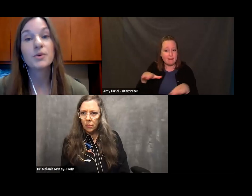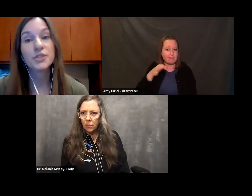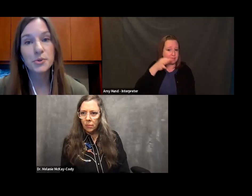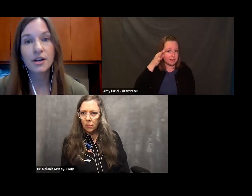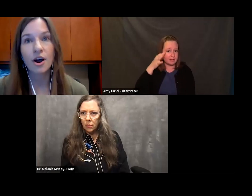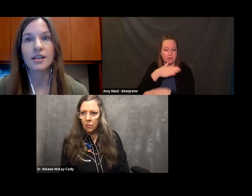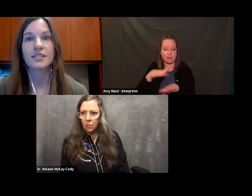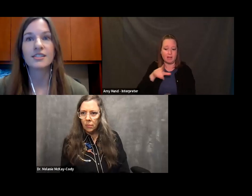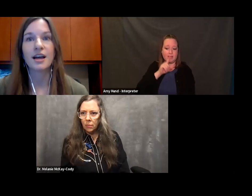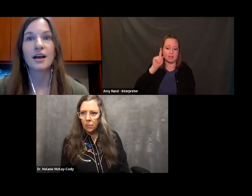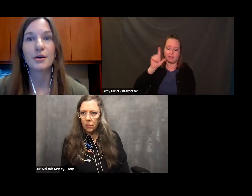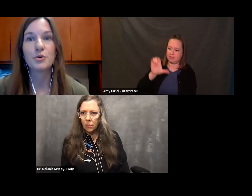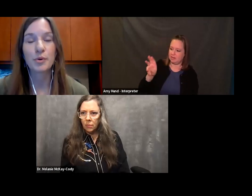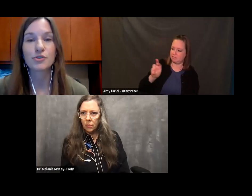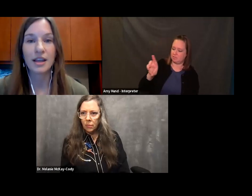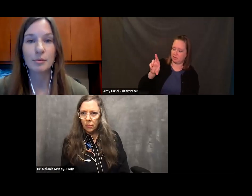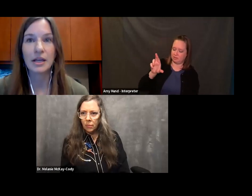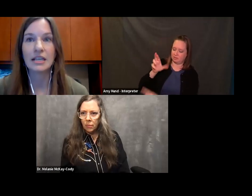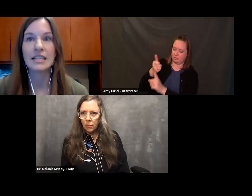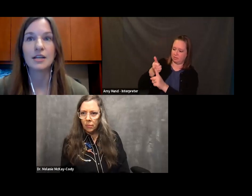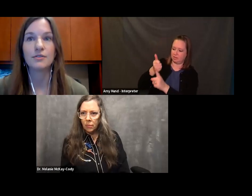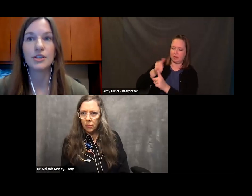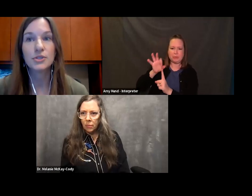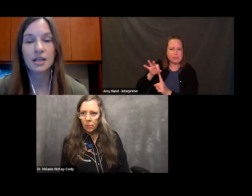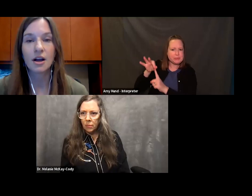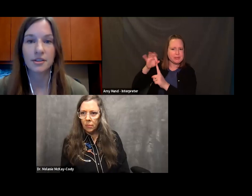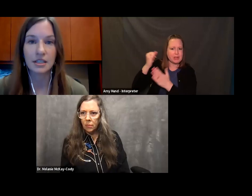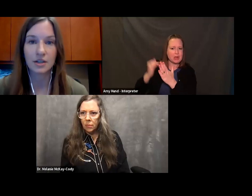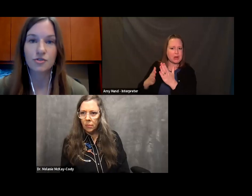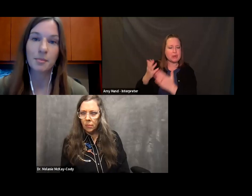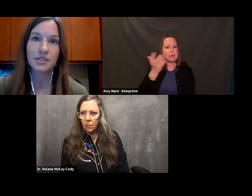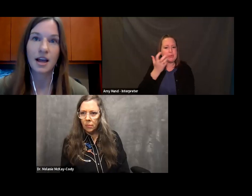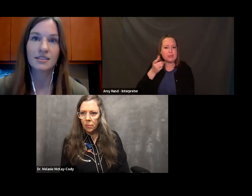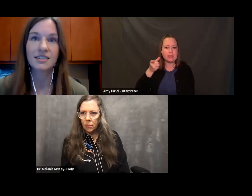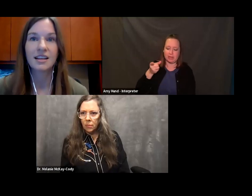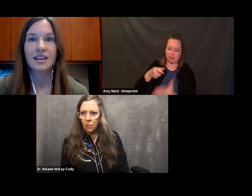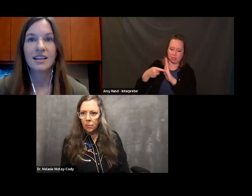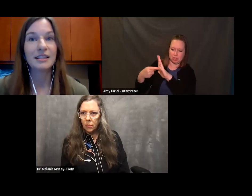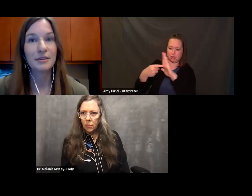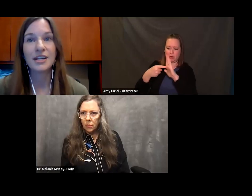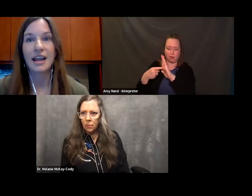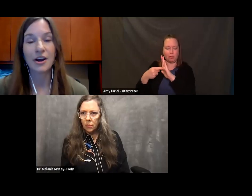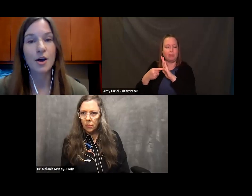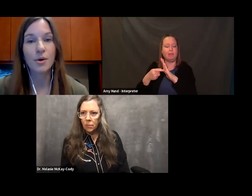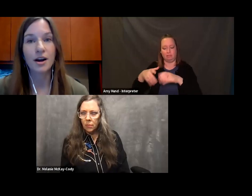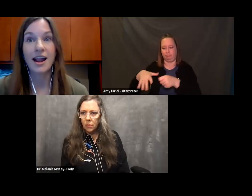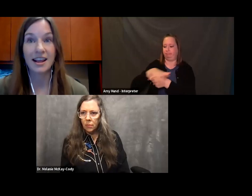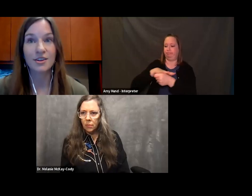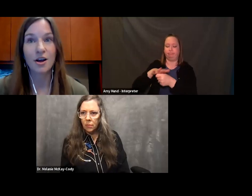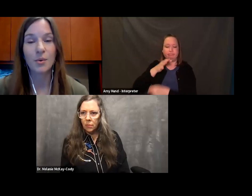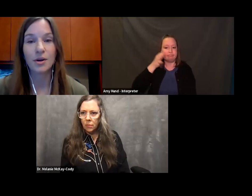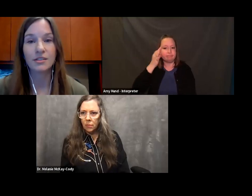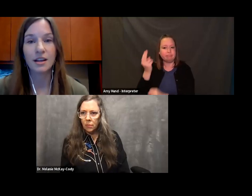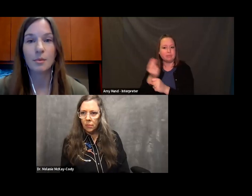was a unique artist who portrayed the Plains Natives using authentic tribal signs. He lived in an area where